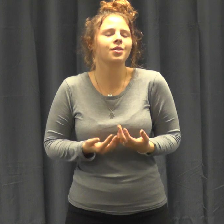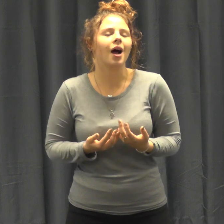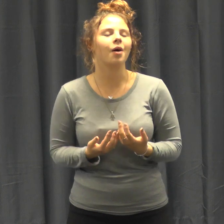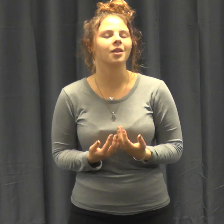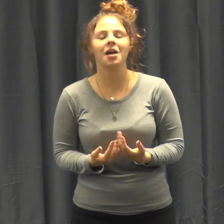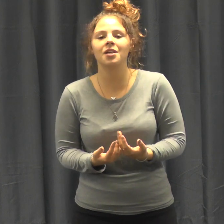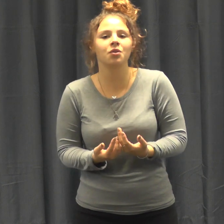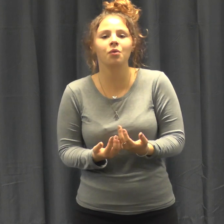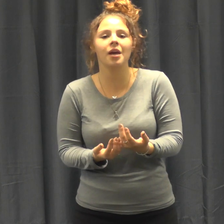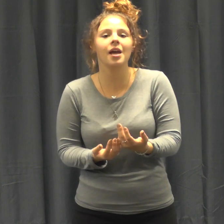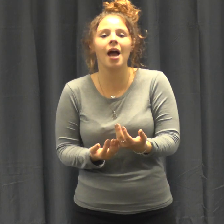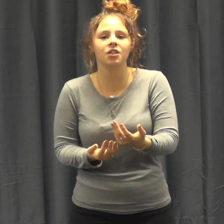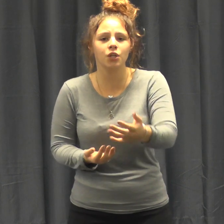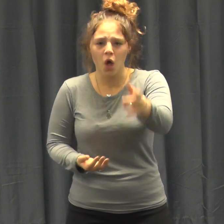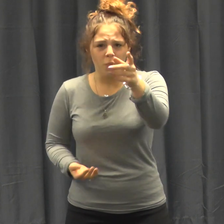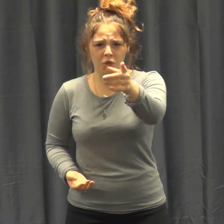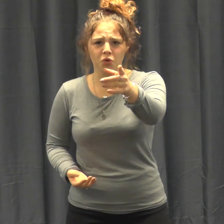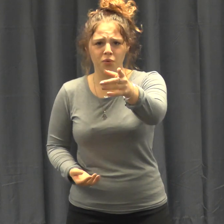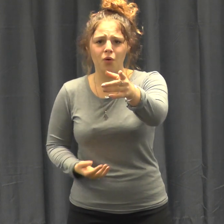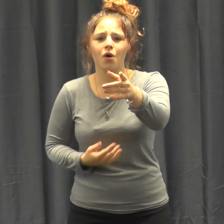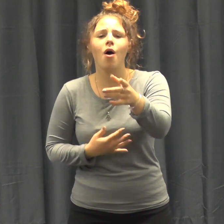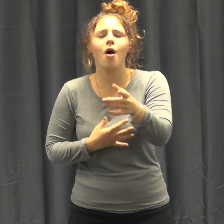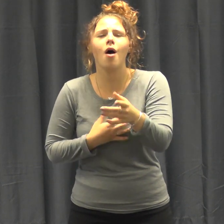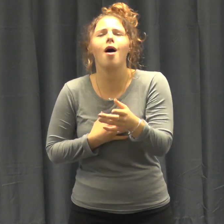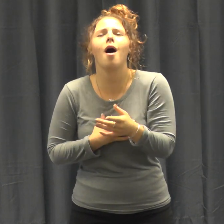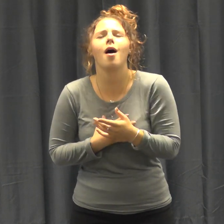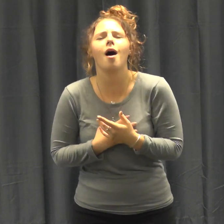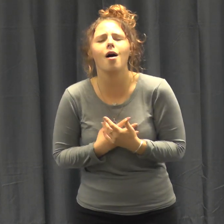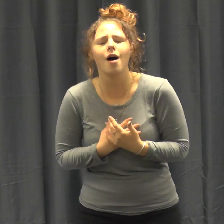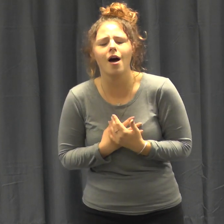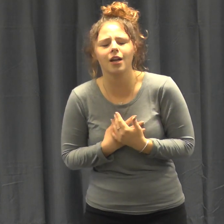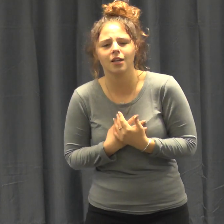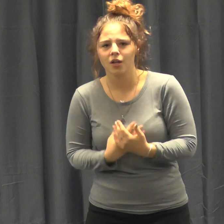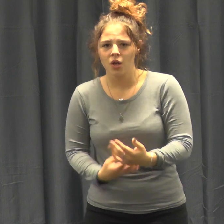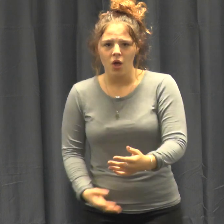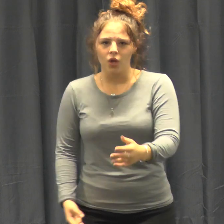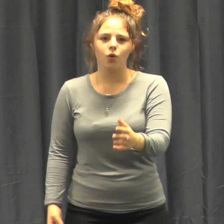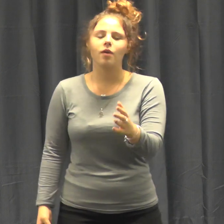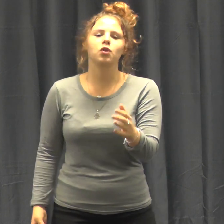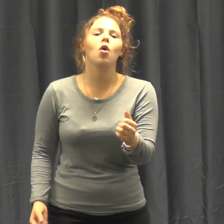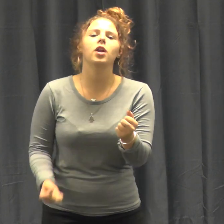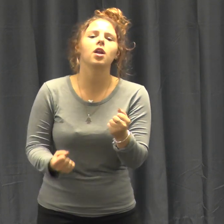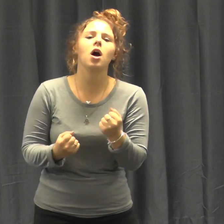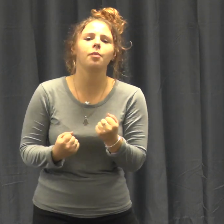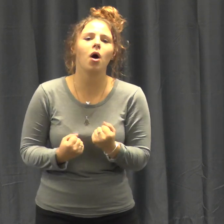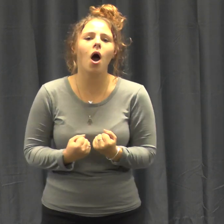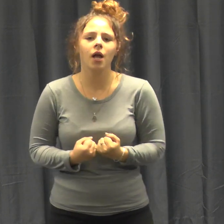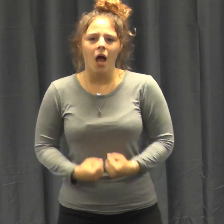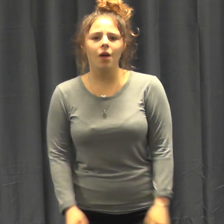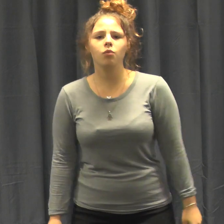How lies have reacted When you broke her heart You got torn it all apart I'm